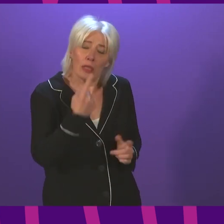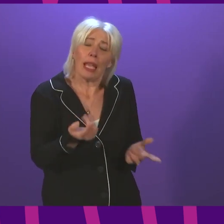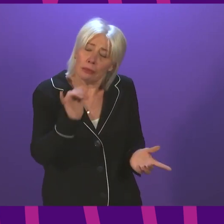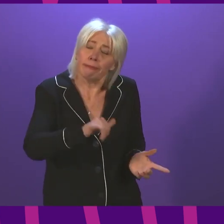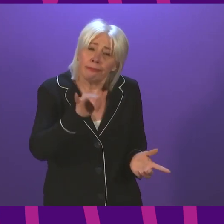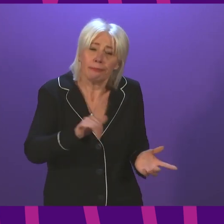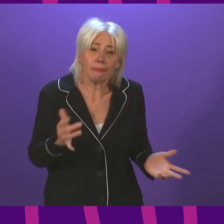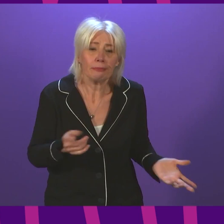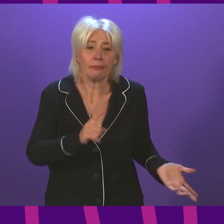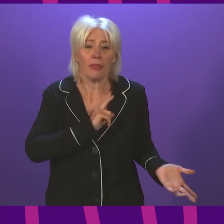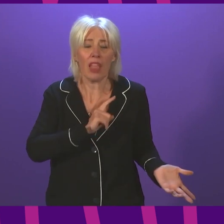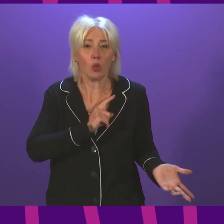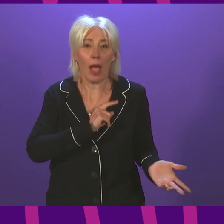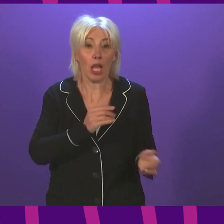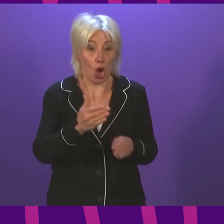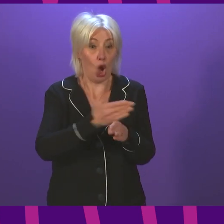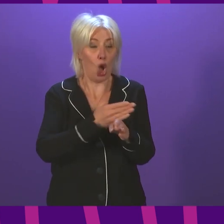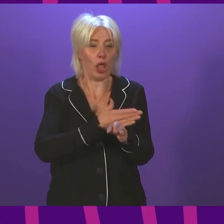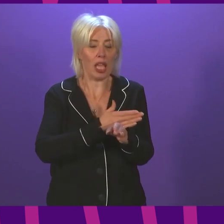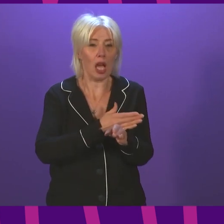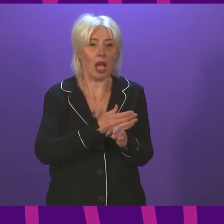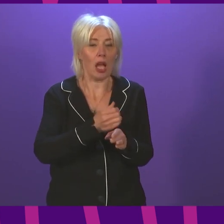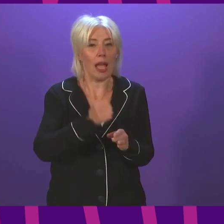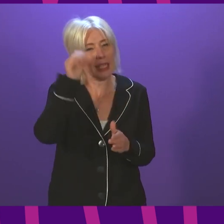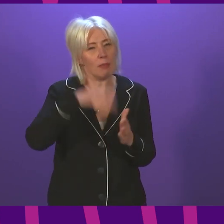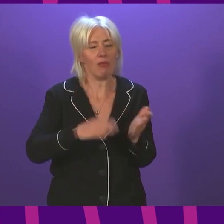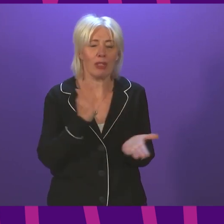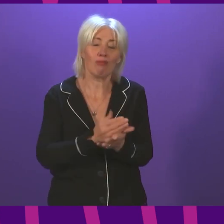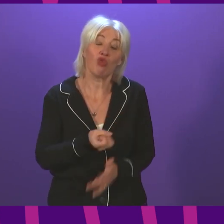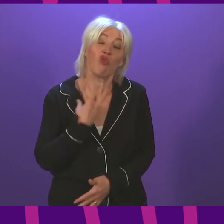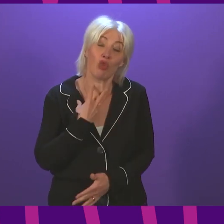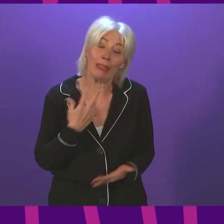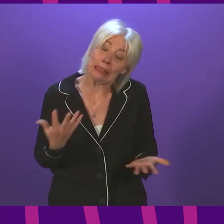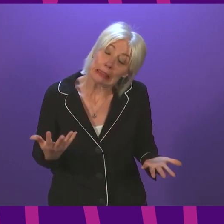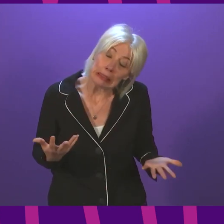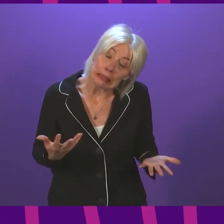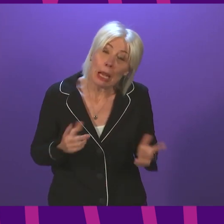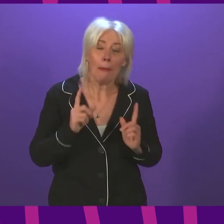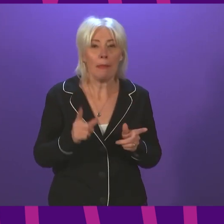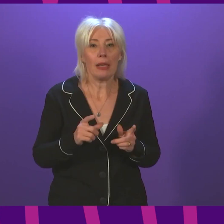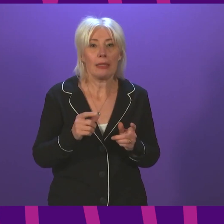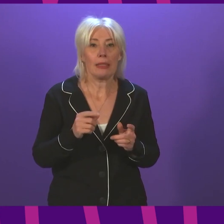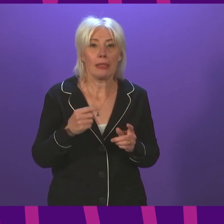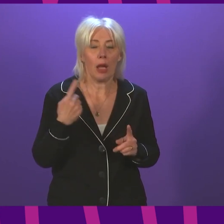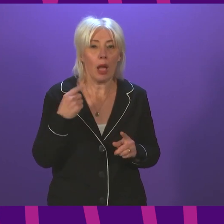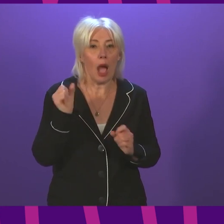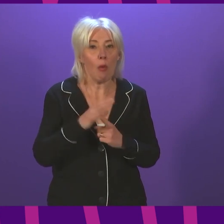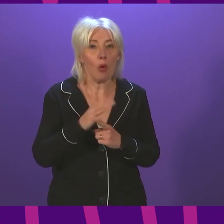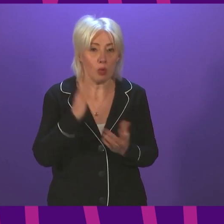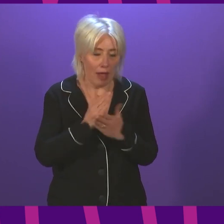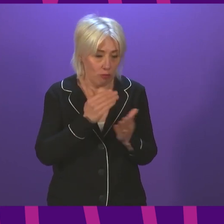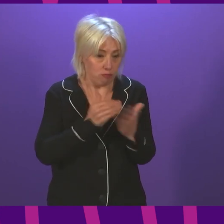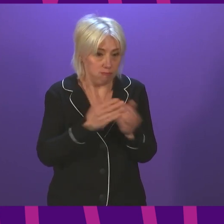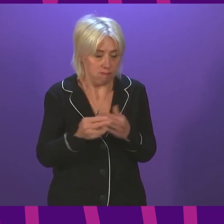why the early experience of the Act was deeply regrettable, but also why it was important that we quickly rectified that and